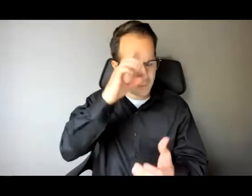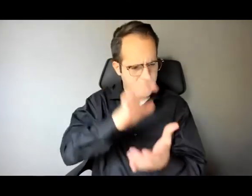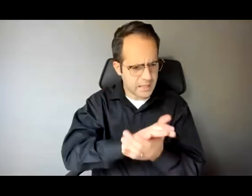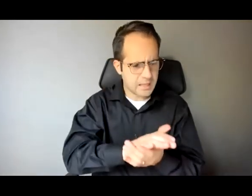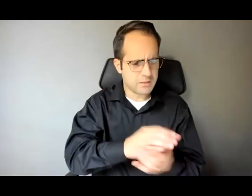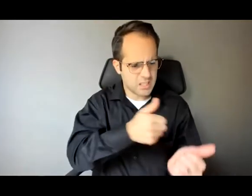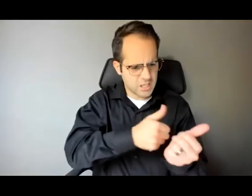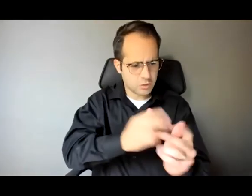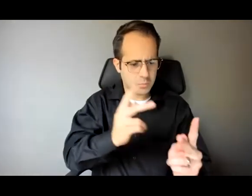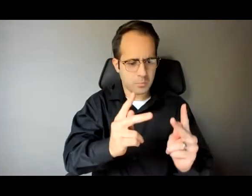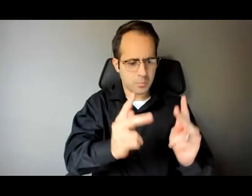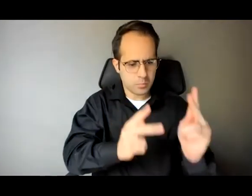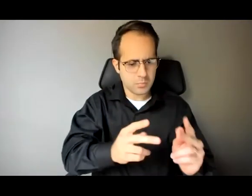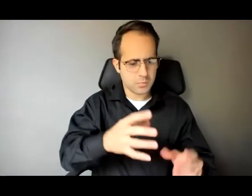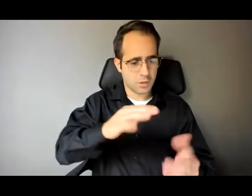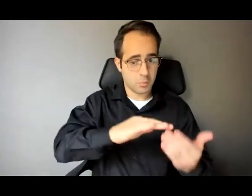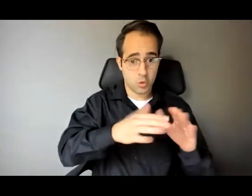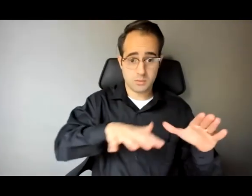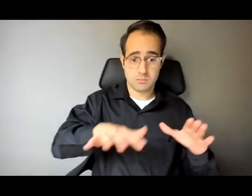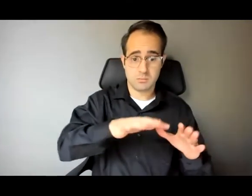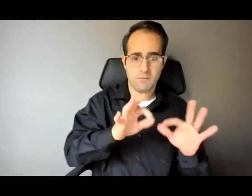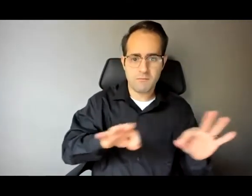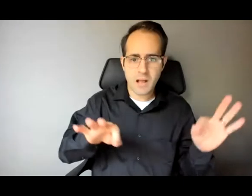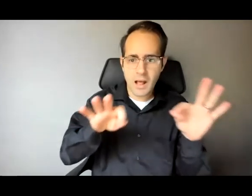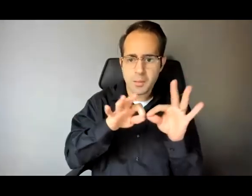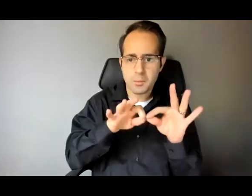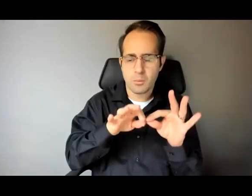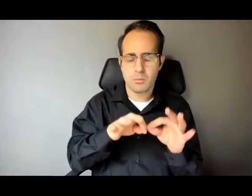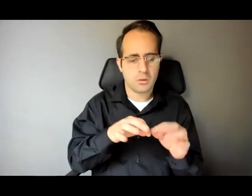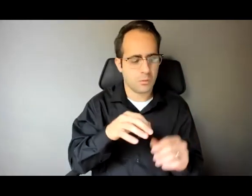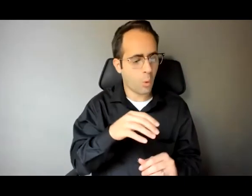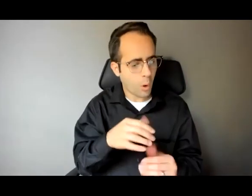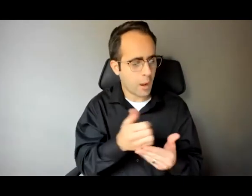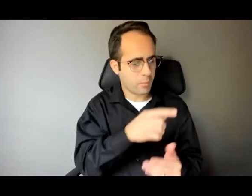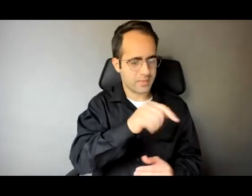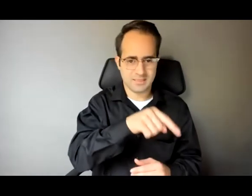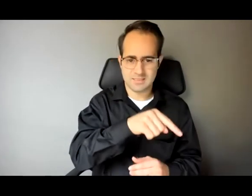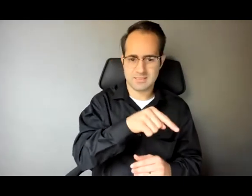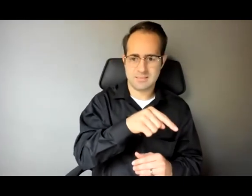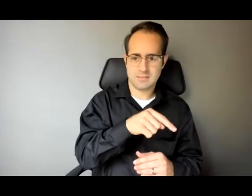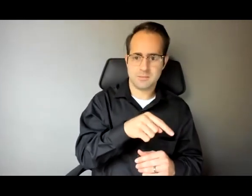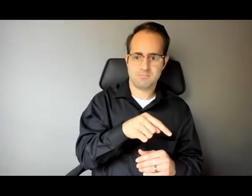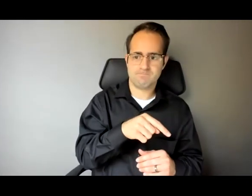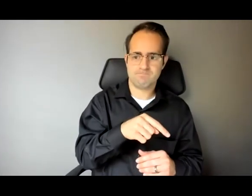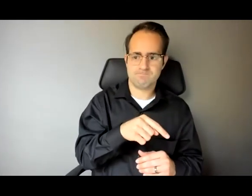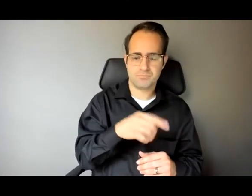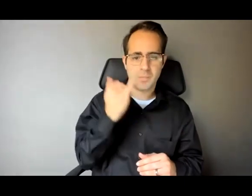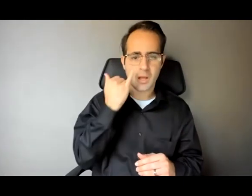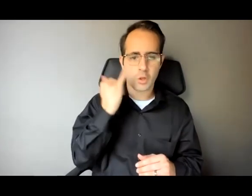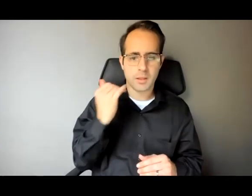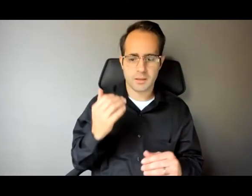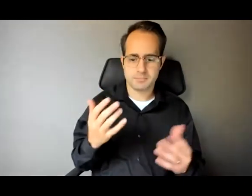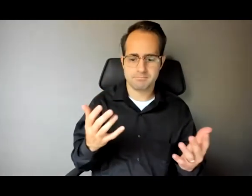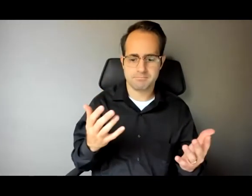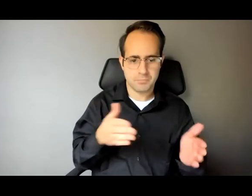become this vehicle for helping people who are returning to the community to feel wanted and